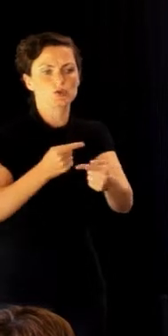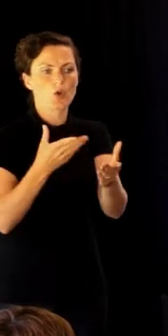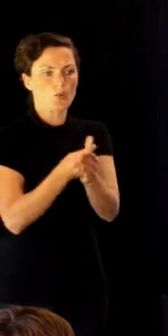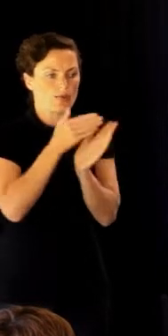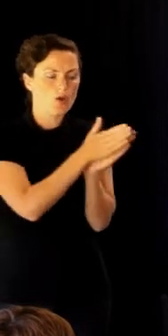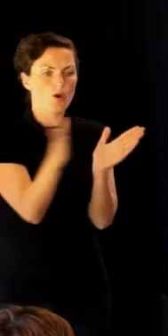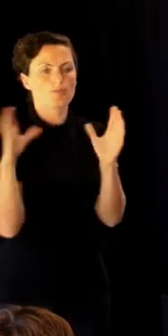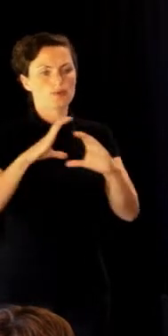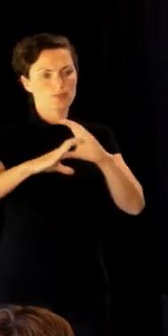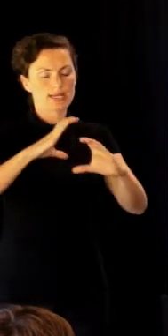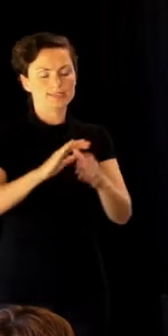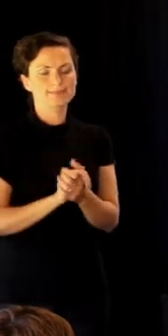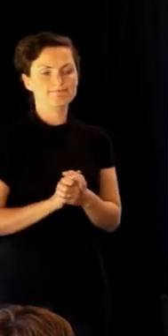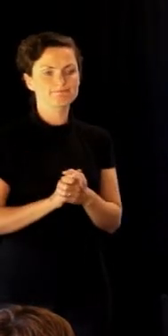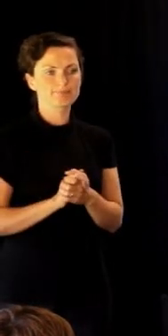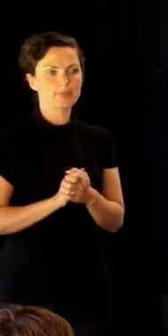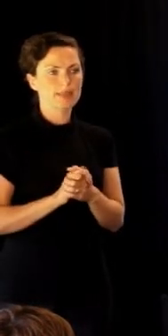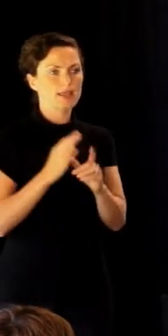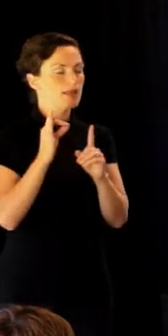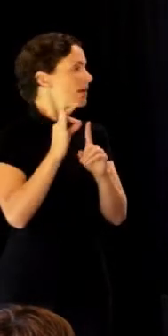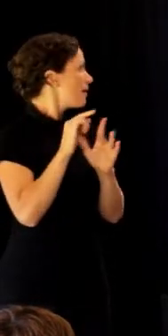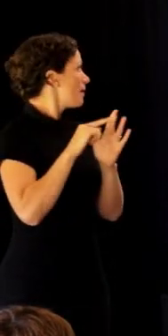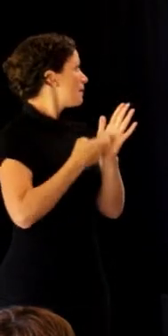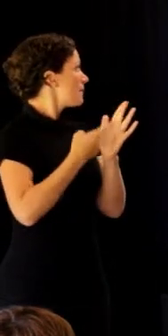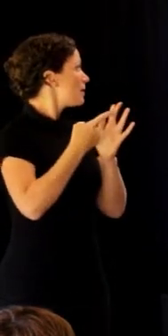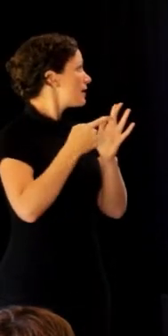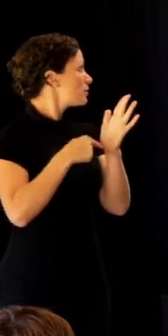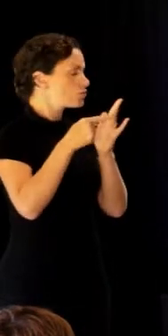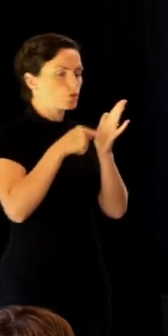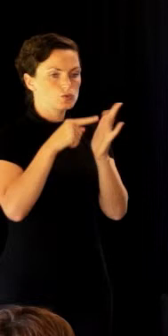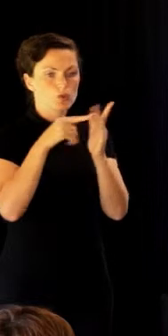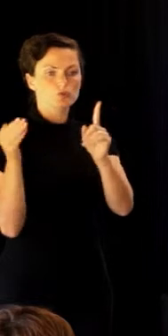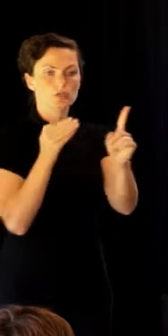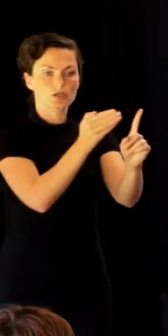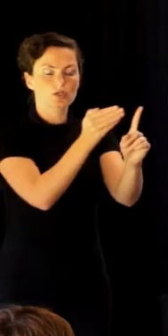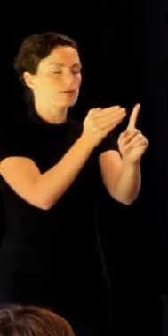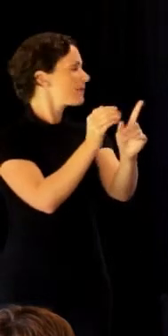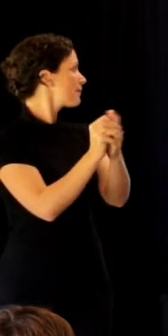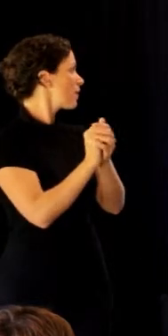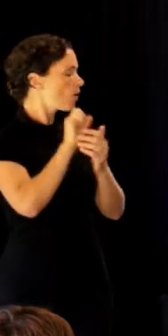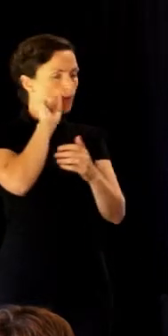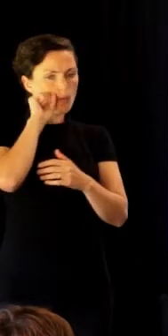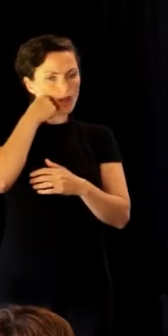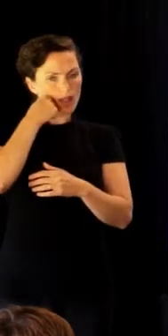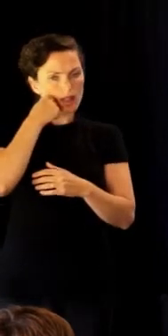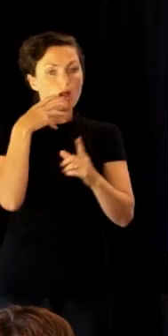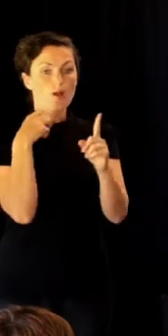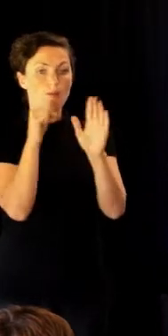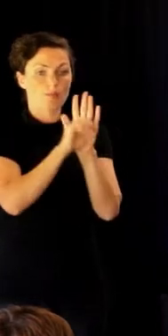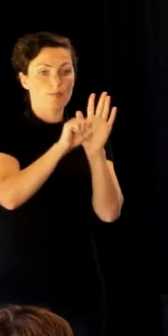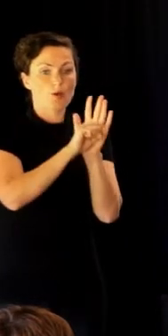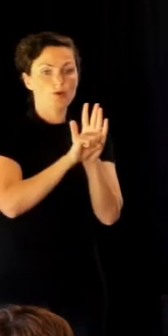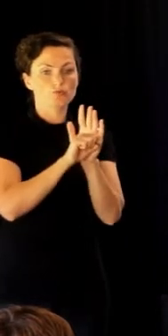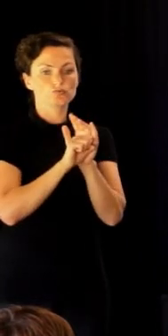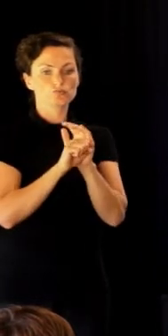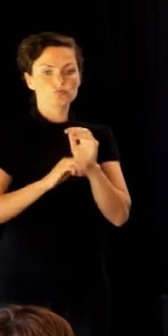open communication. Puri tōtō's strategy is to organise annual marainoko, promote regional